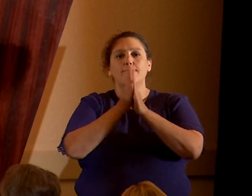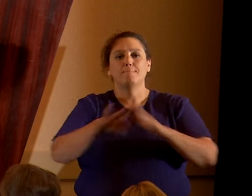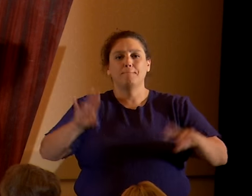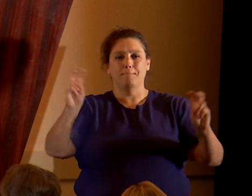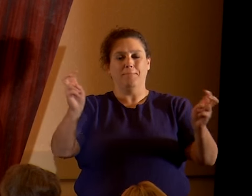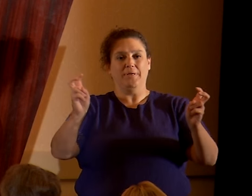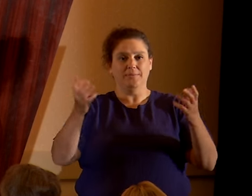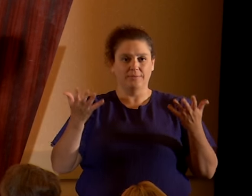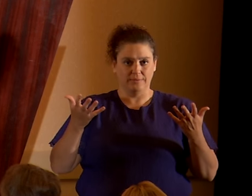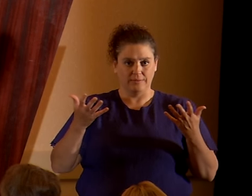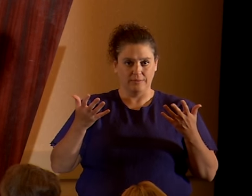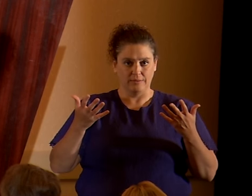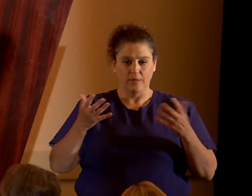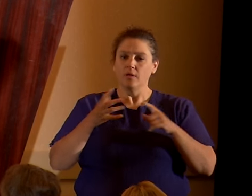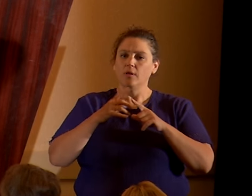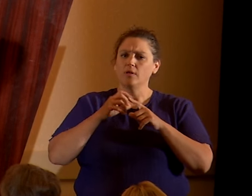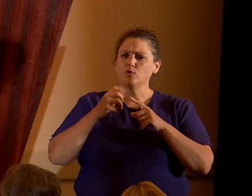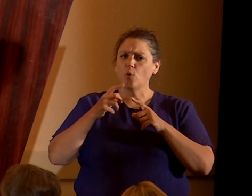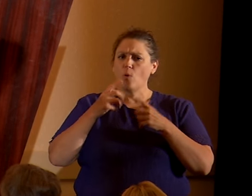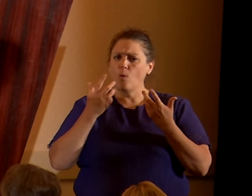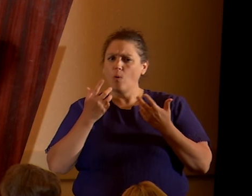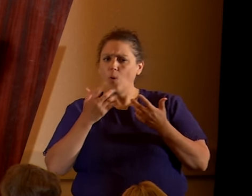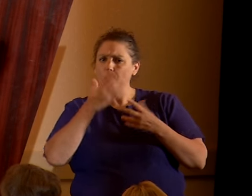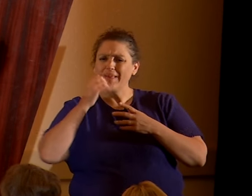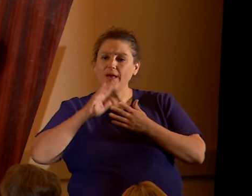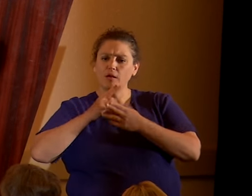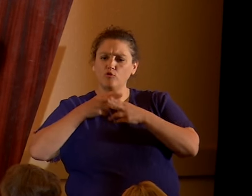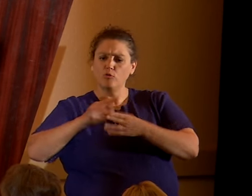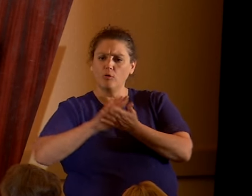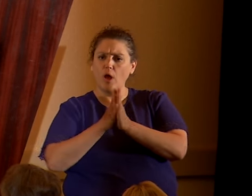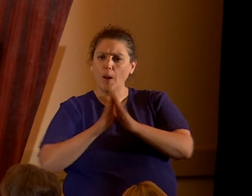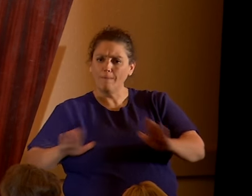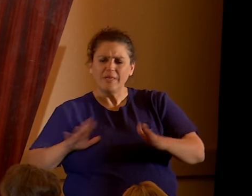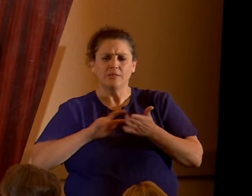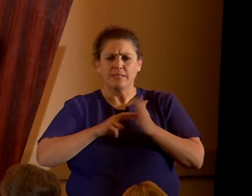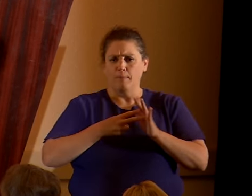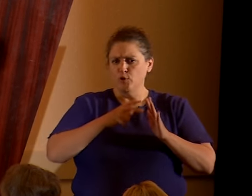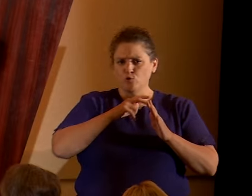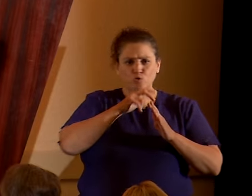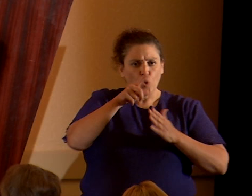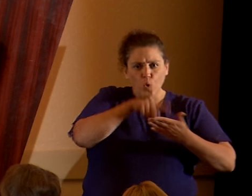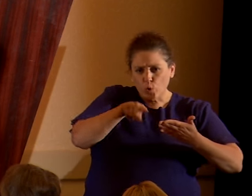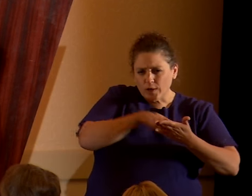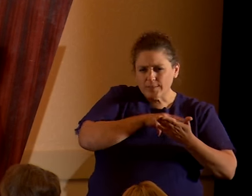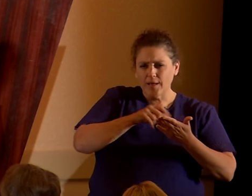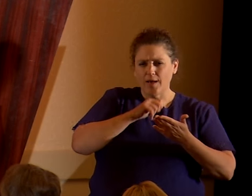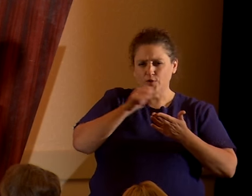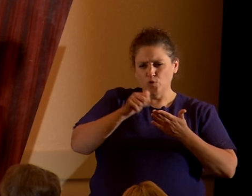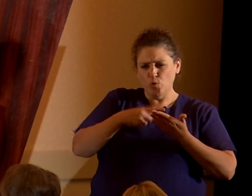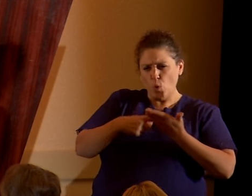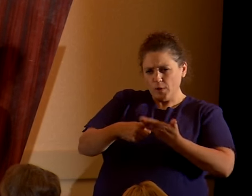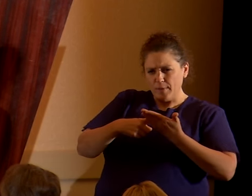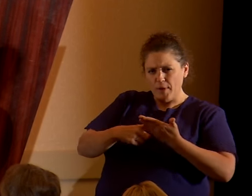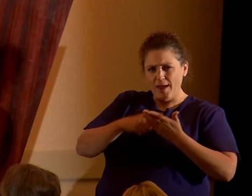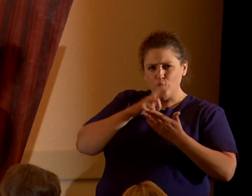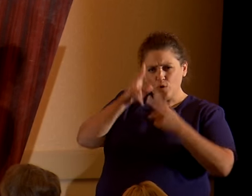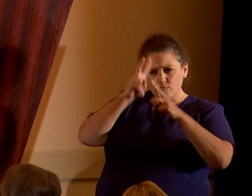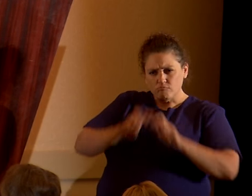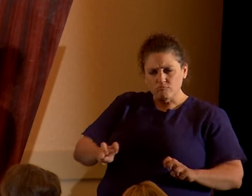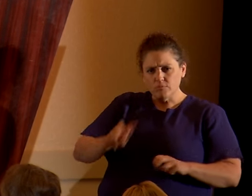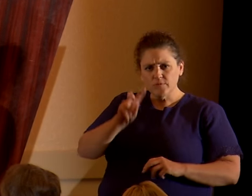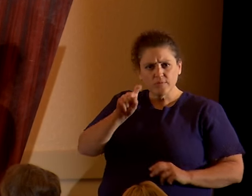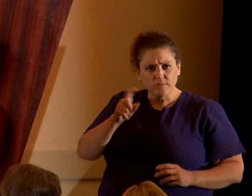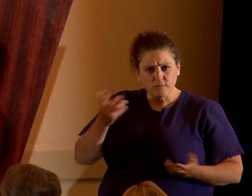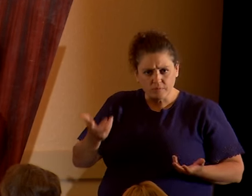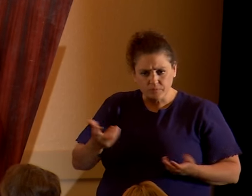is being sheltered from any form of intellectual debate or criticism? Is it criticizing the platform of democratic